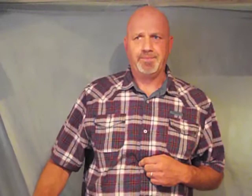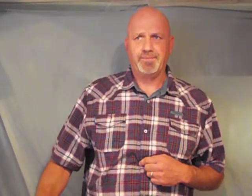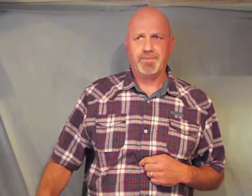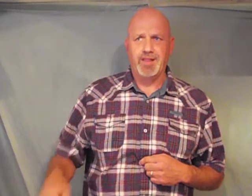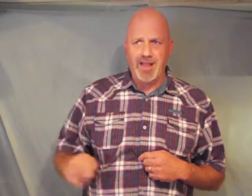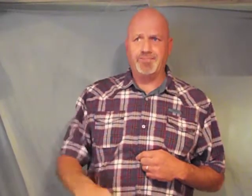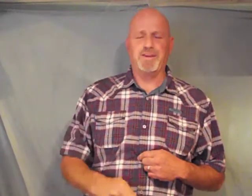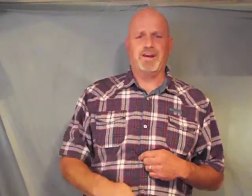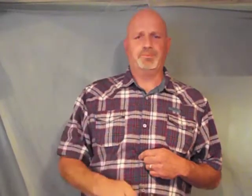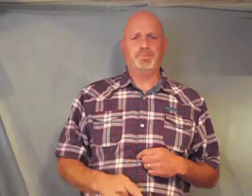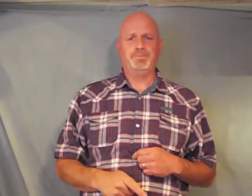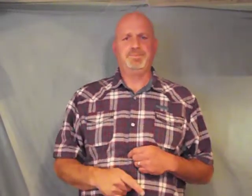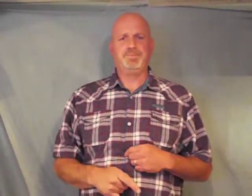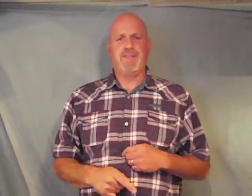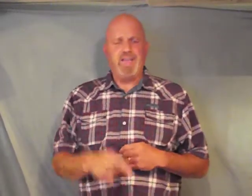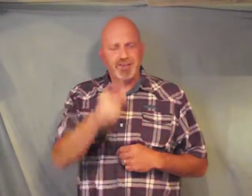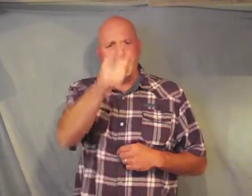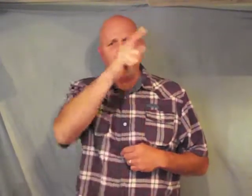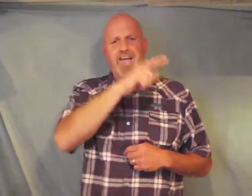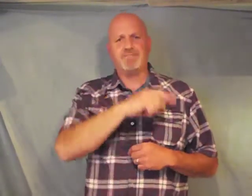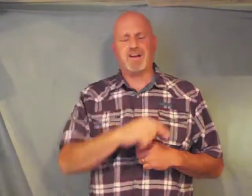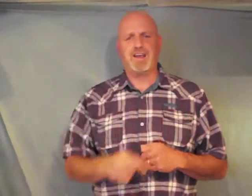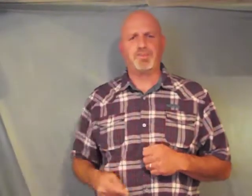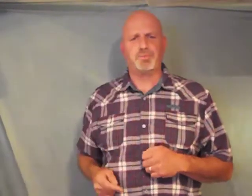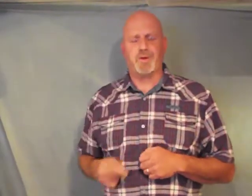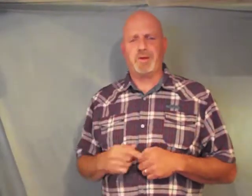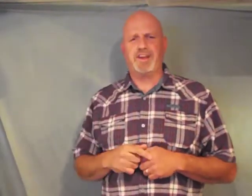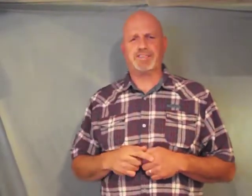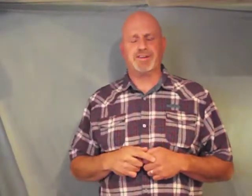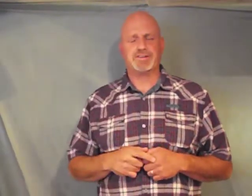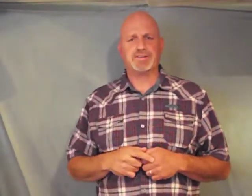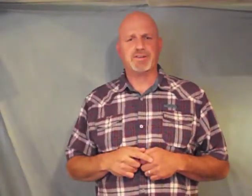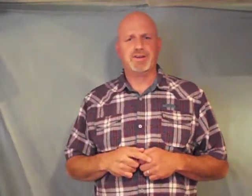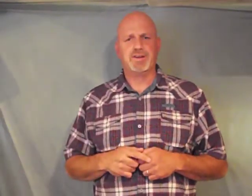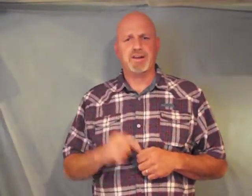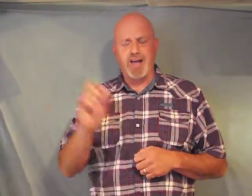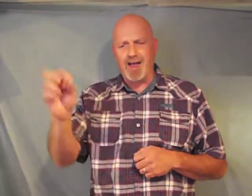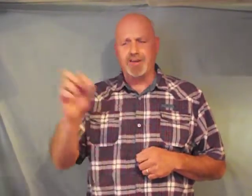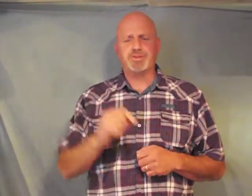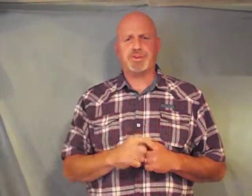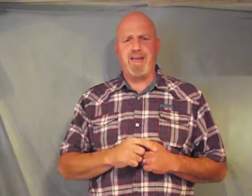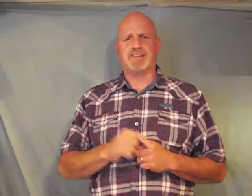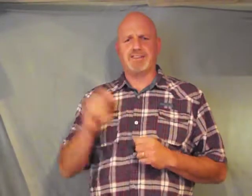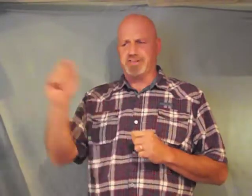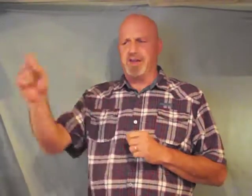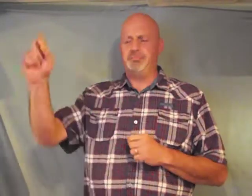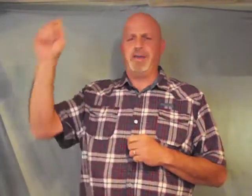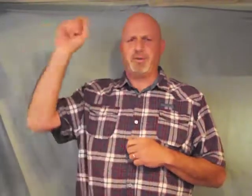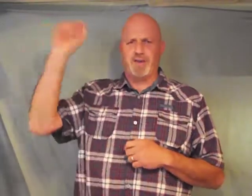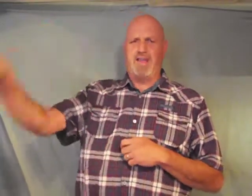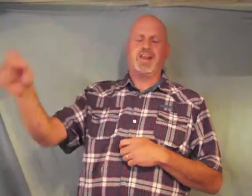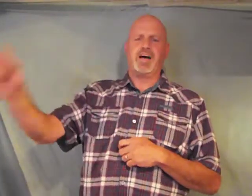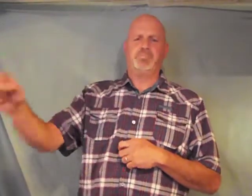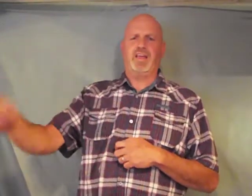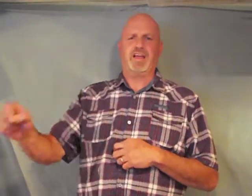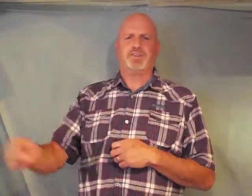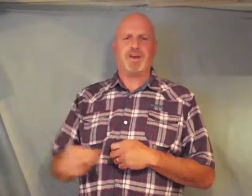love them even if you have to love them from a distance God understands that some people cannot be loved up